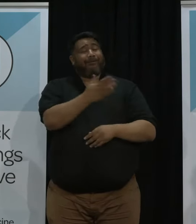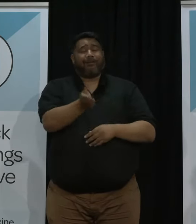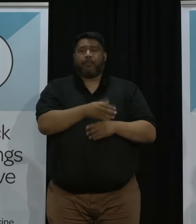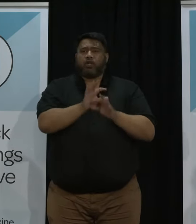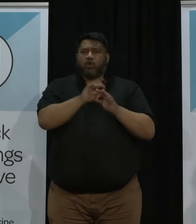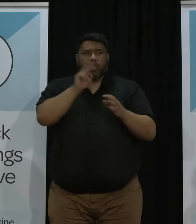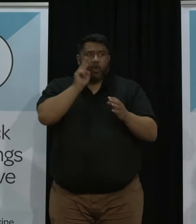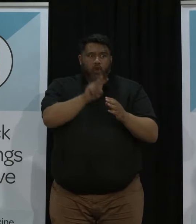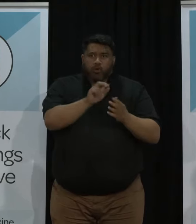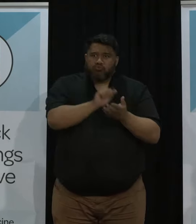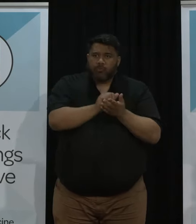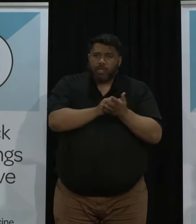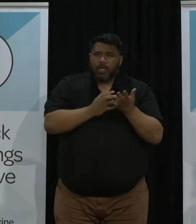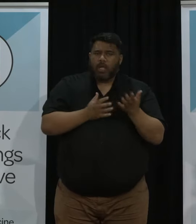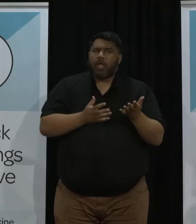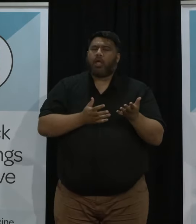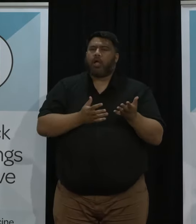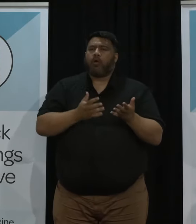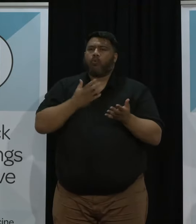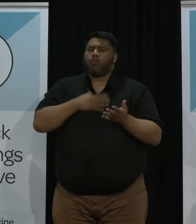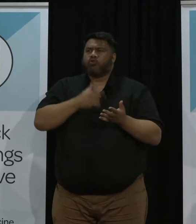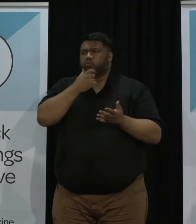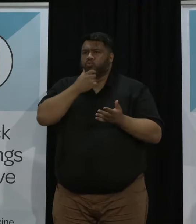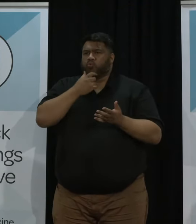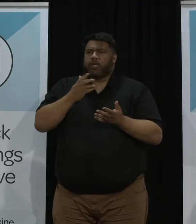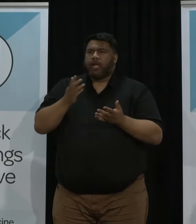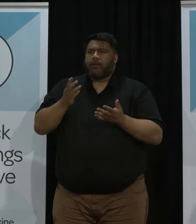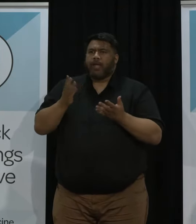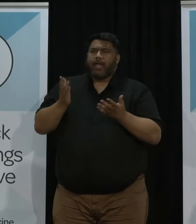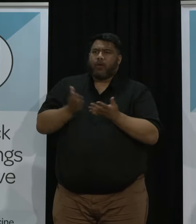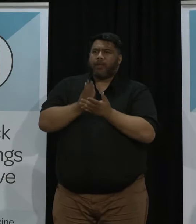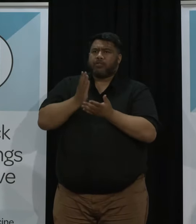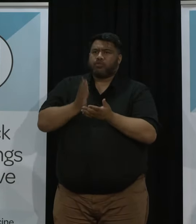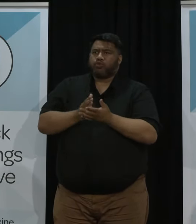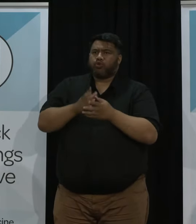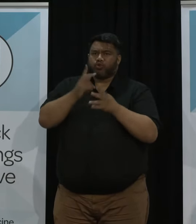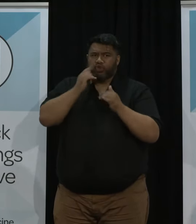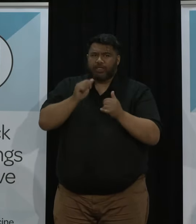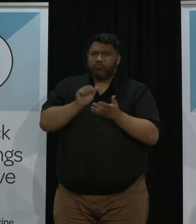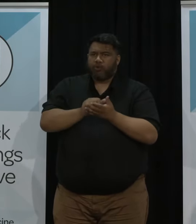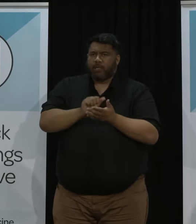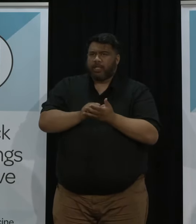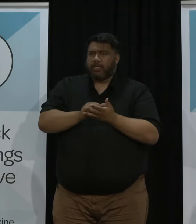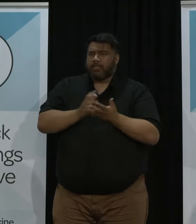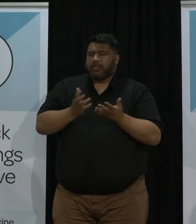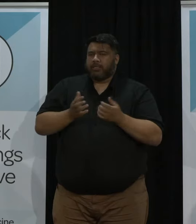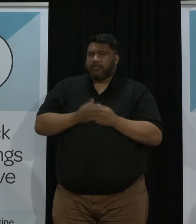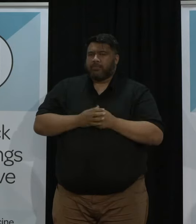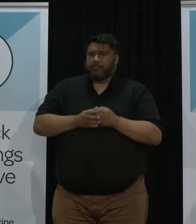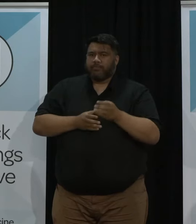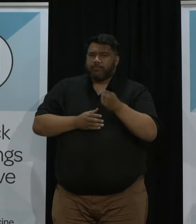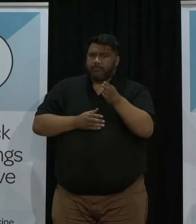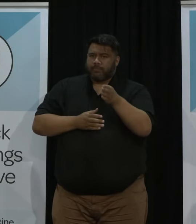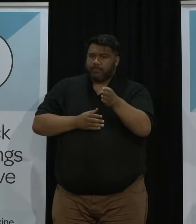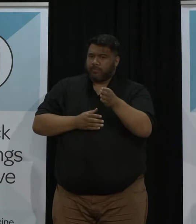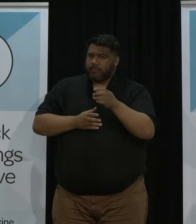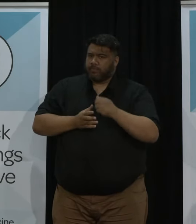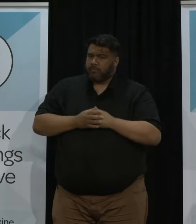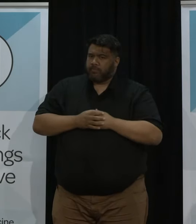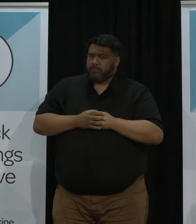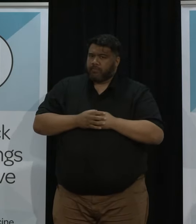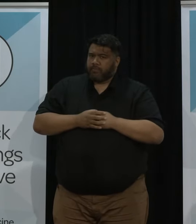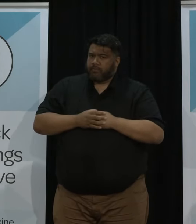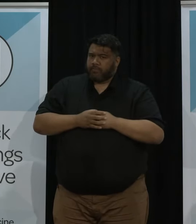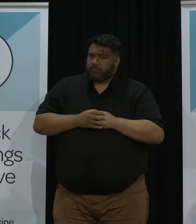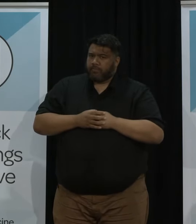So we're working through how we might enable people to do that if they have concerns I'm looking forward into I guess it's kind